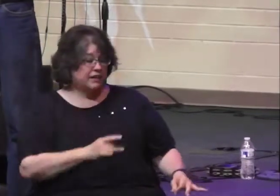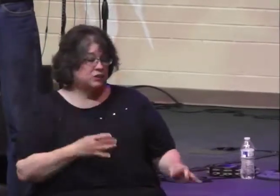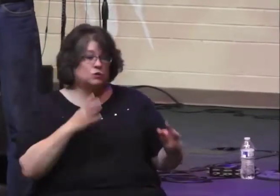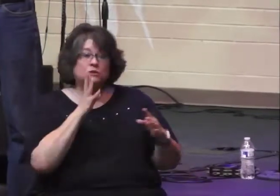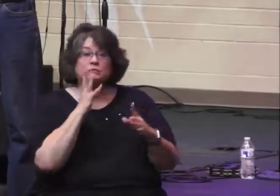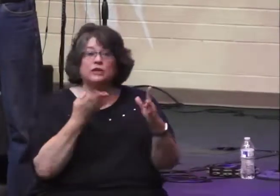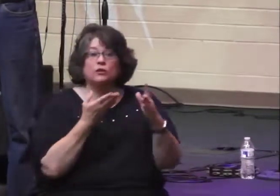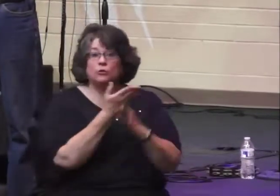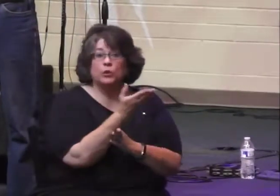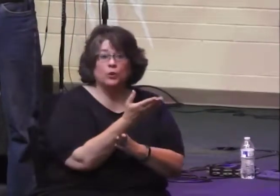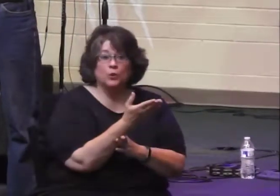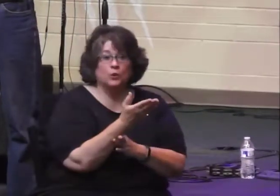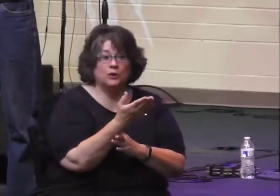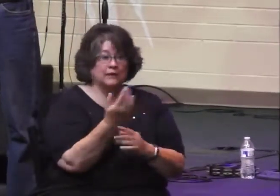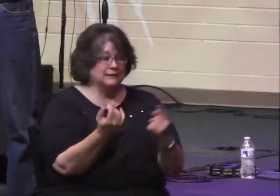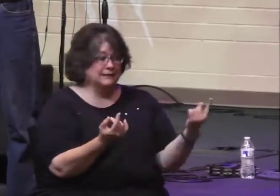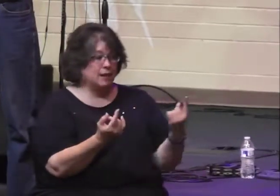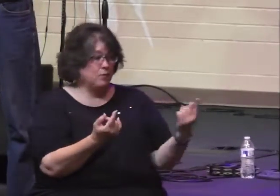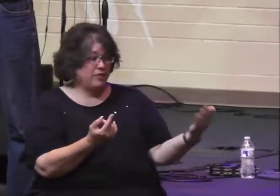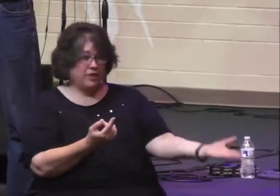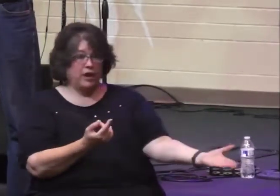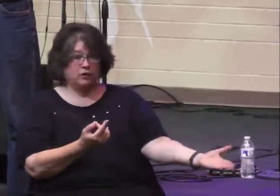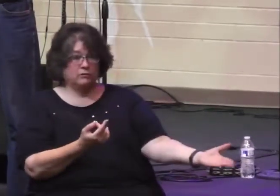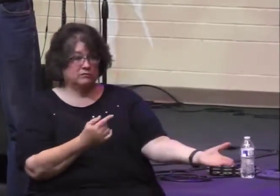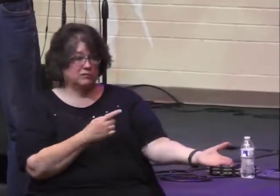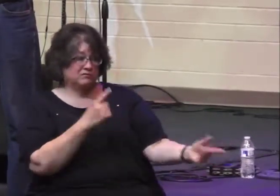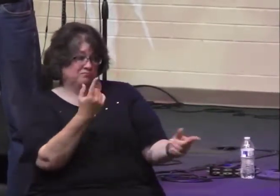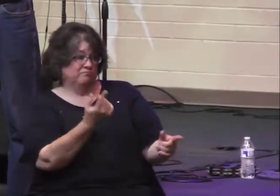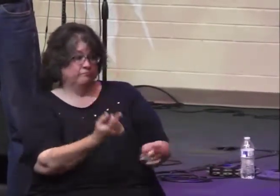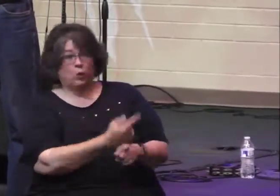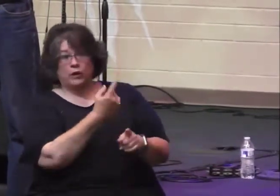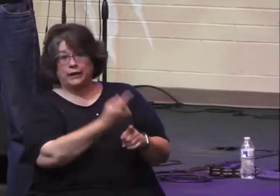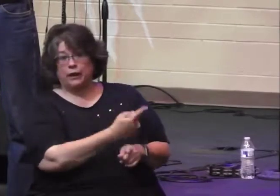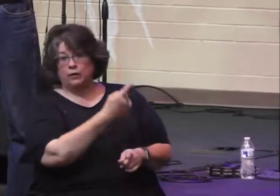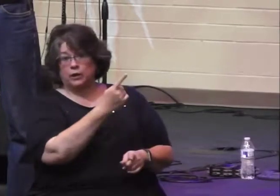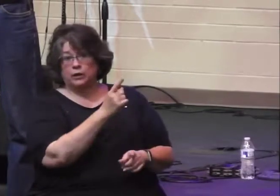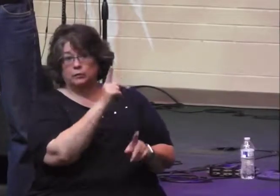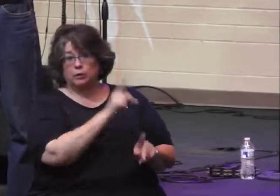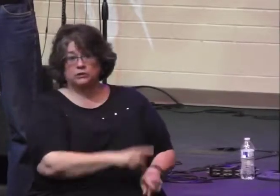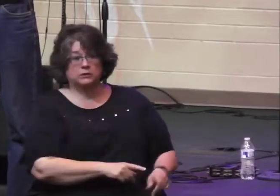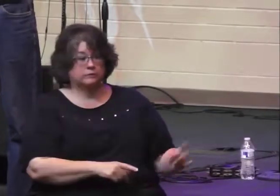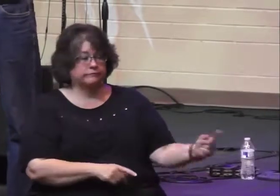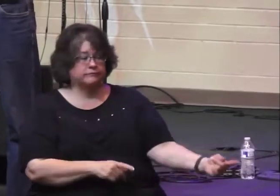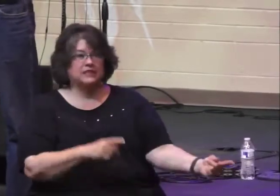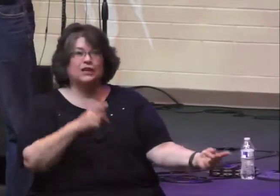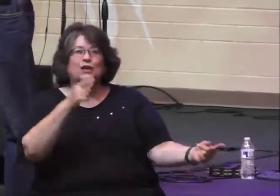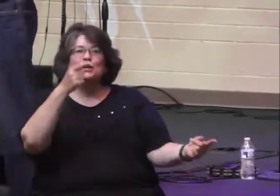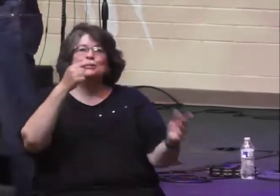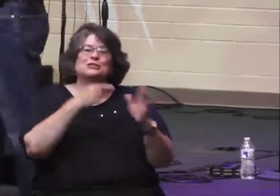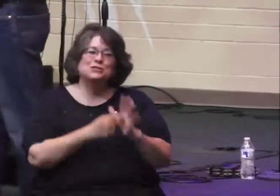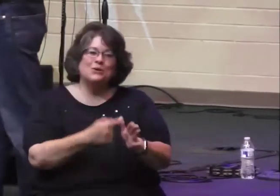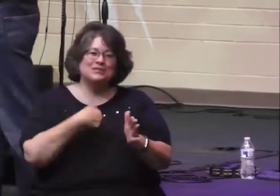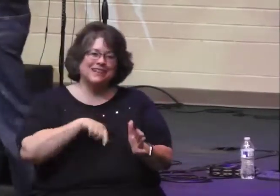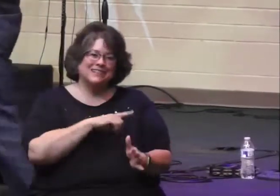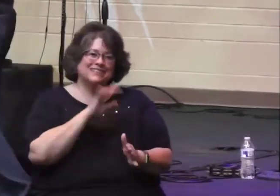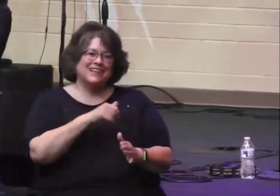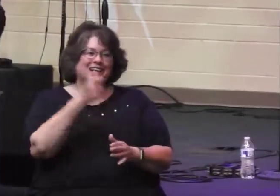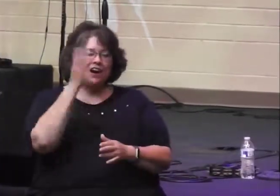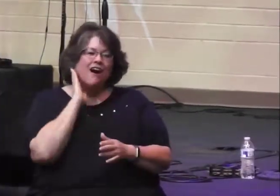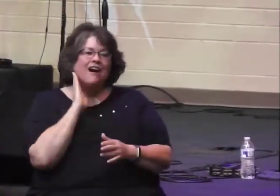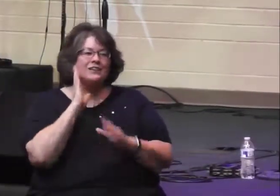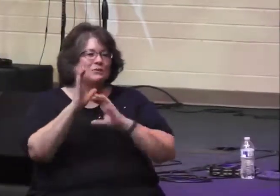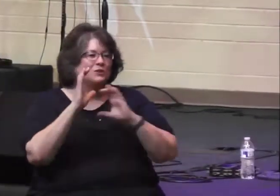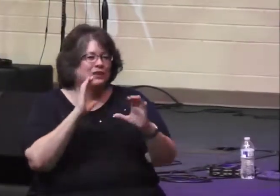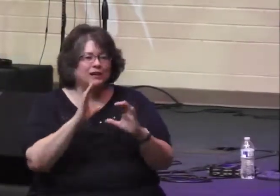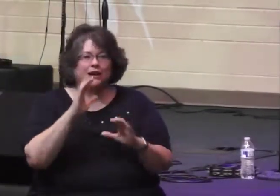a member of the crowd that was there, who was just an ordinary Levi. So this is really interesting. Again,